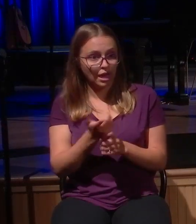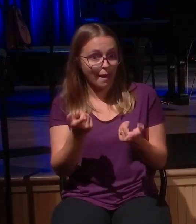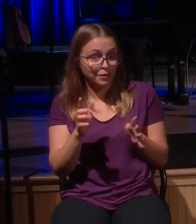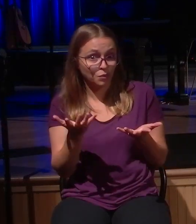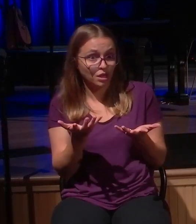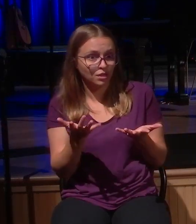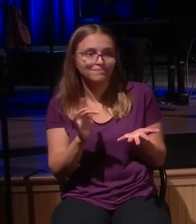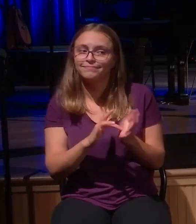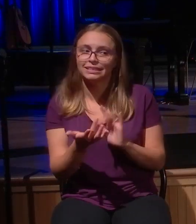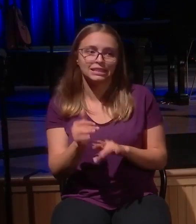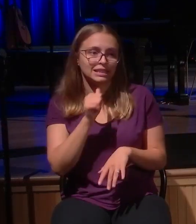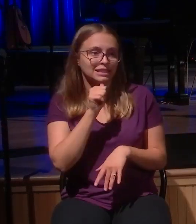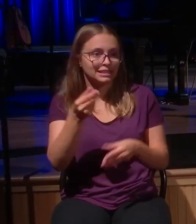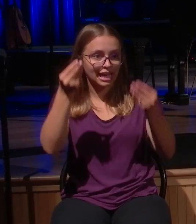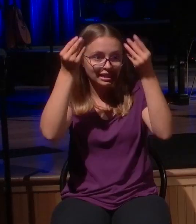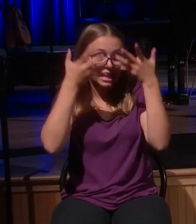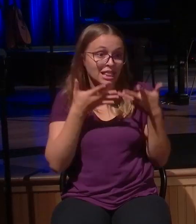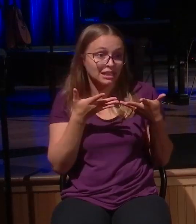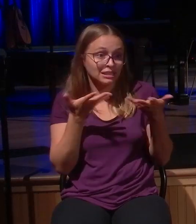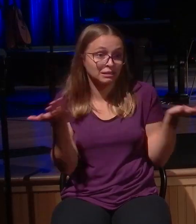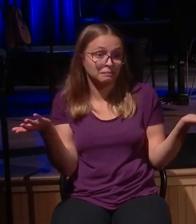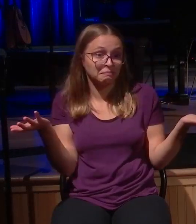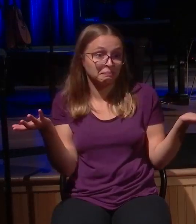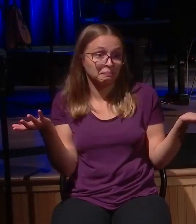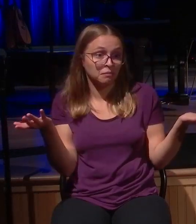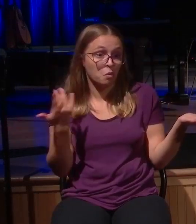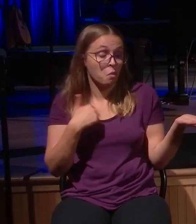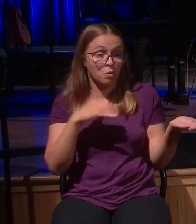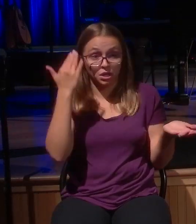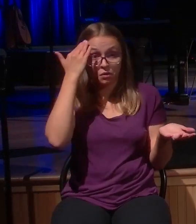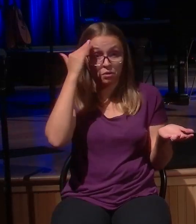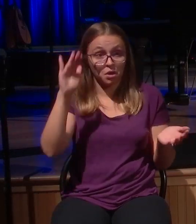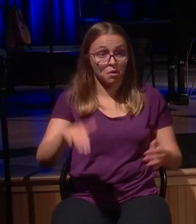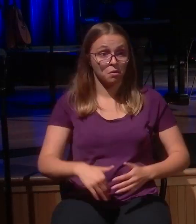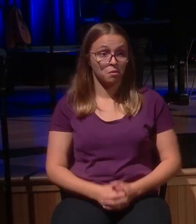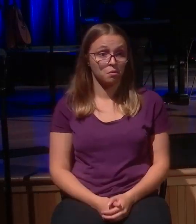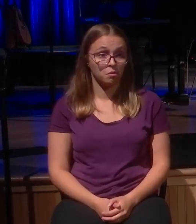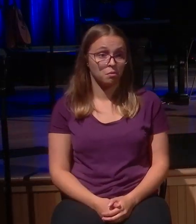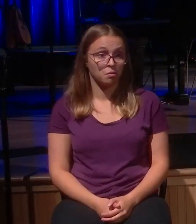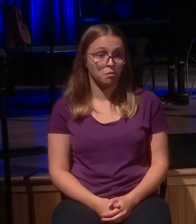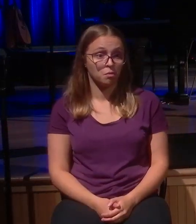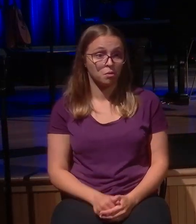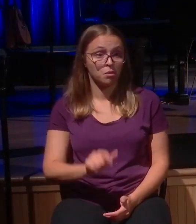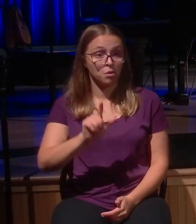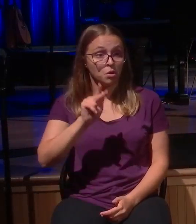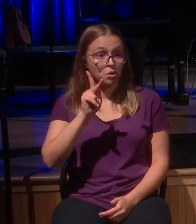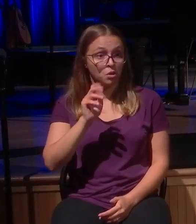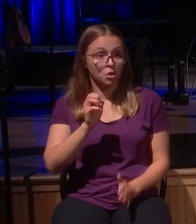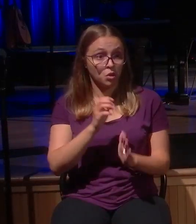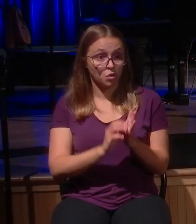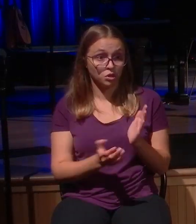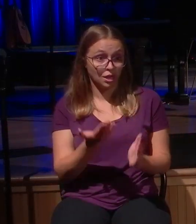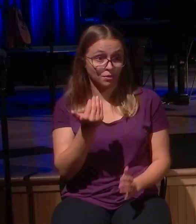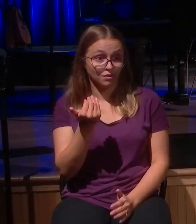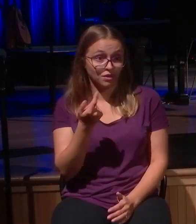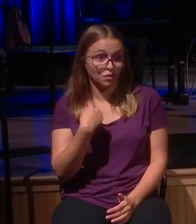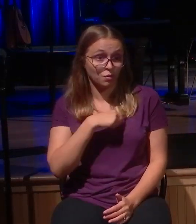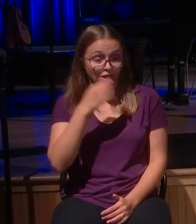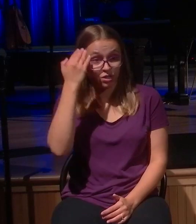And we wouldn't know. We don't know what the elder brother will do. Luke 15 we don't know. And then 16 and 17